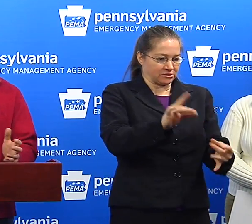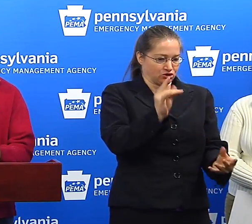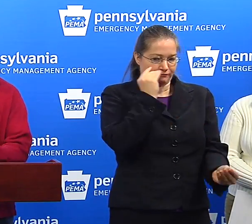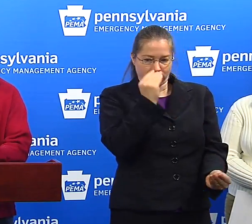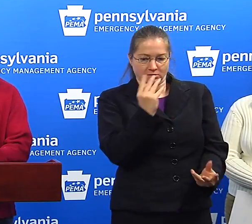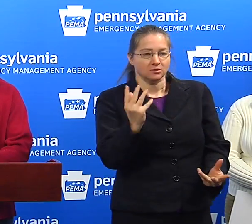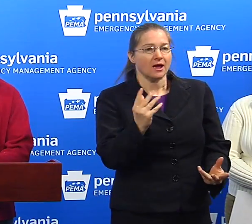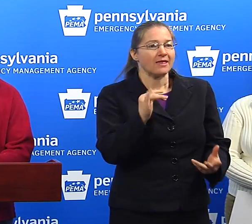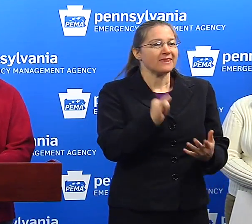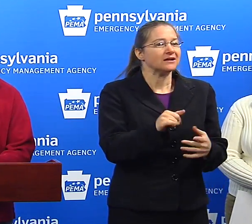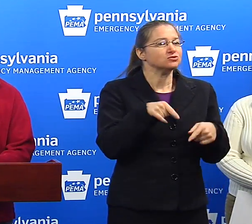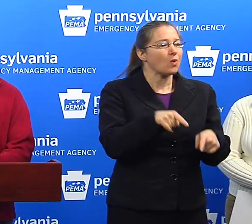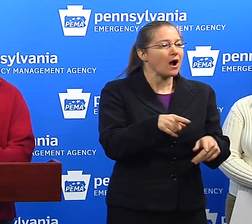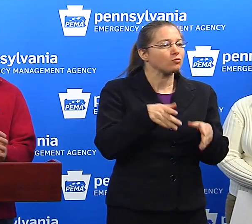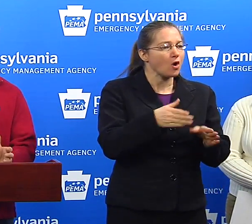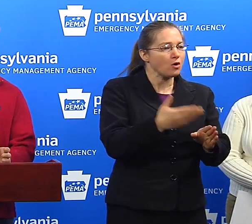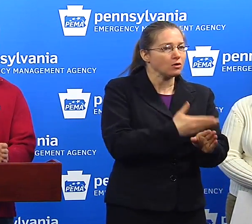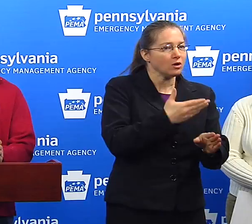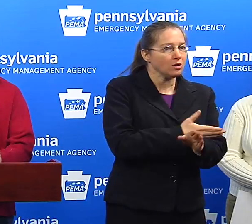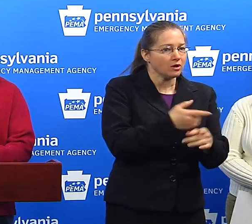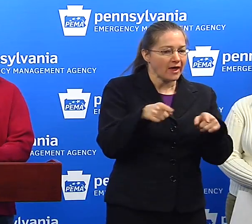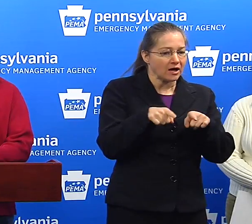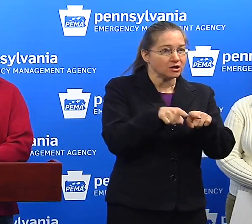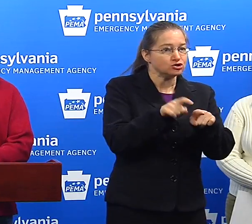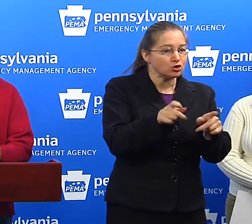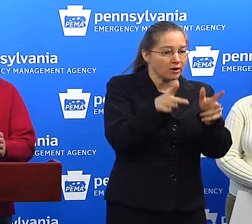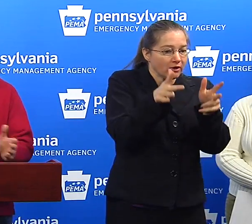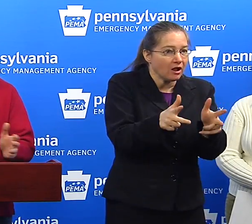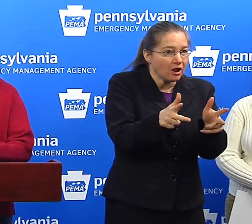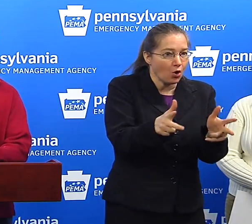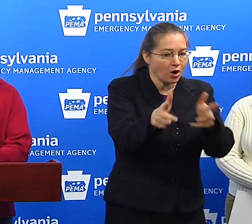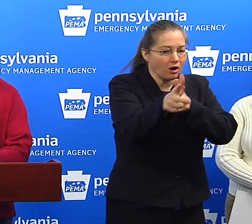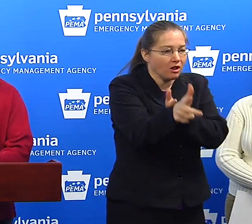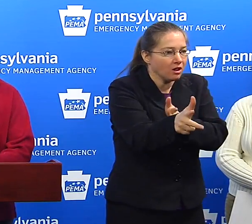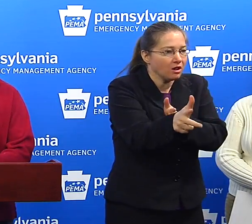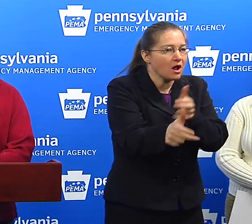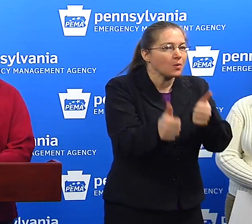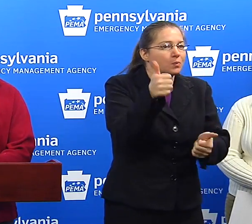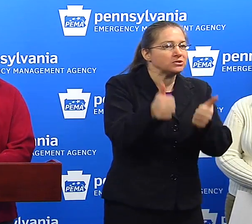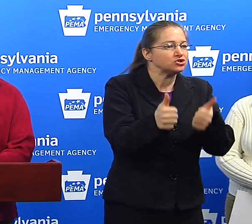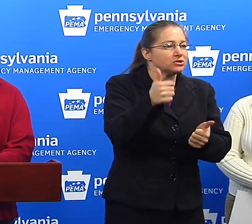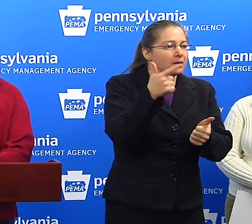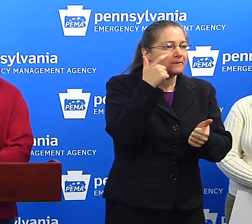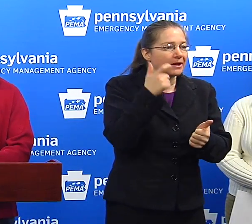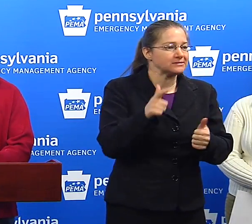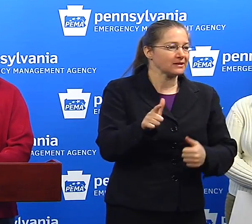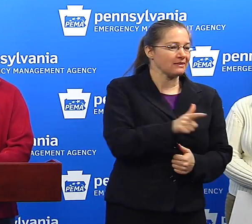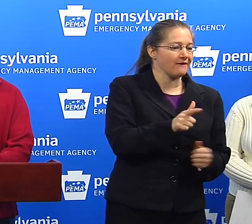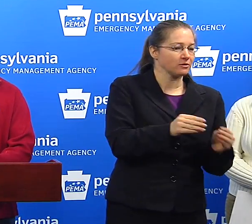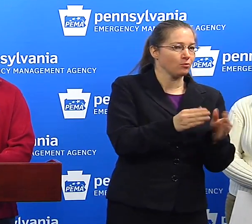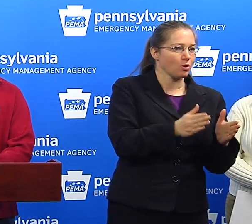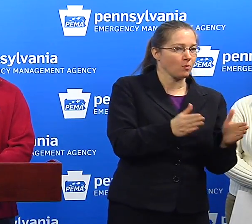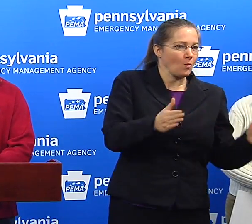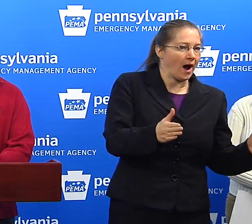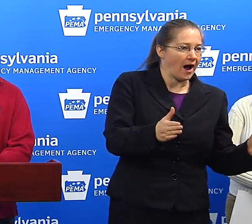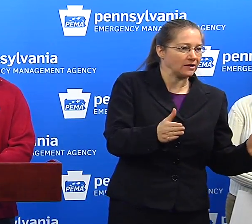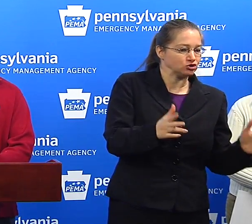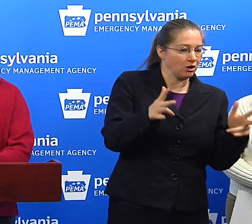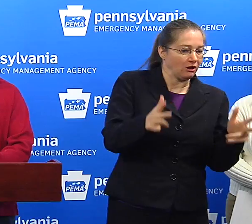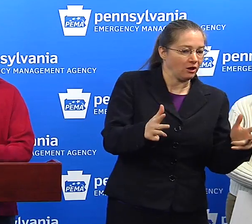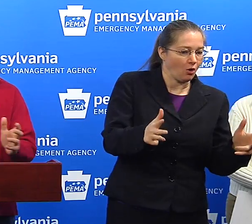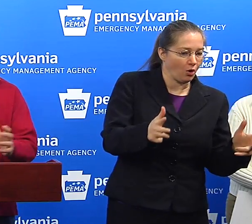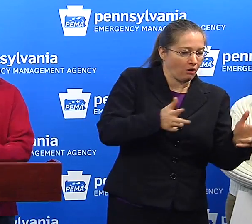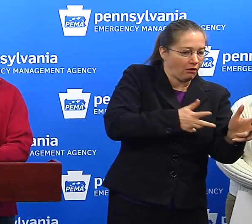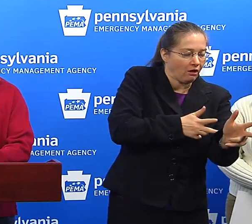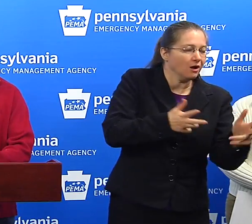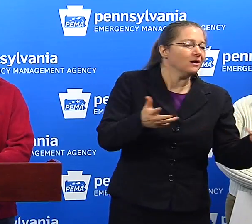And if it's in a construction zone, should they have only been in one lane versus the two lanes because the wider lane in the left side is wider. So we're going to take a